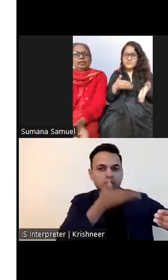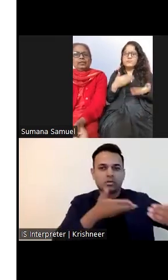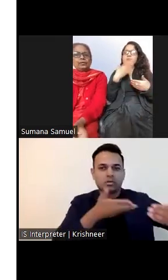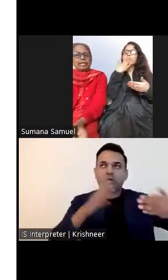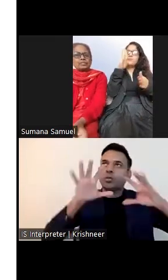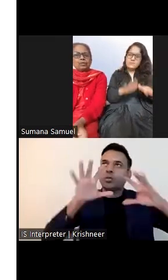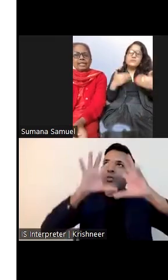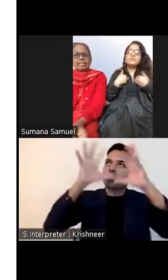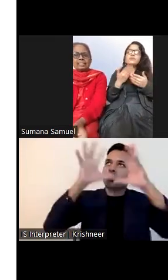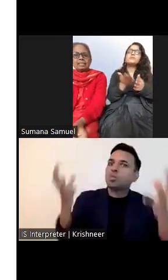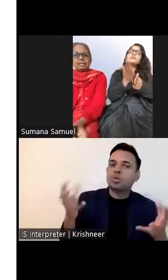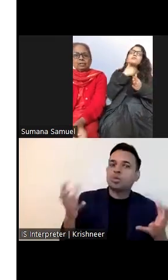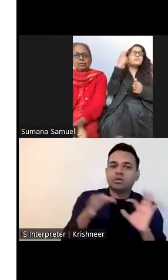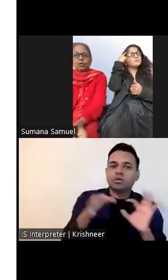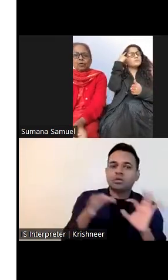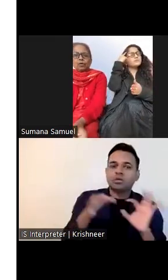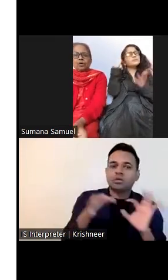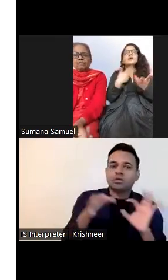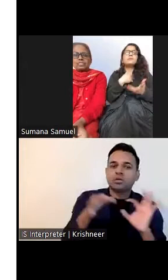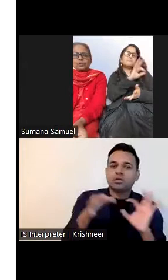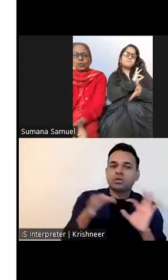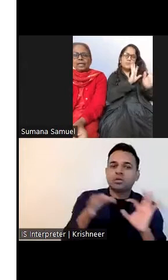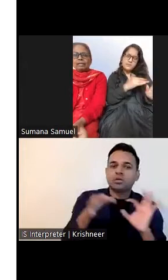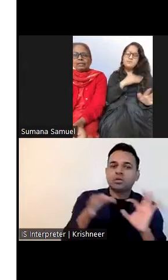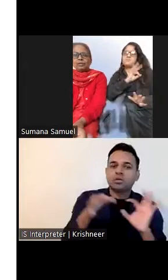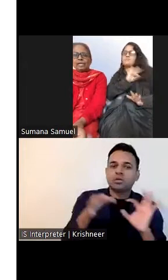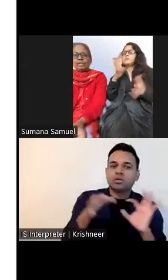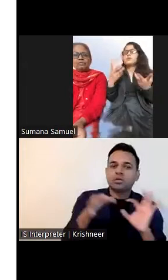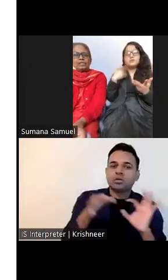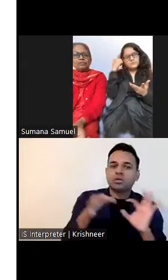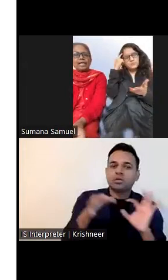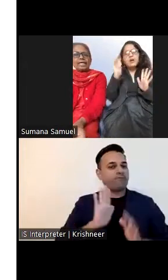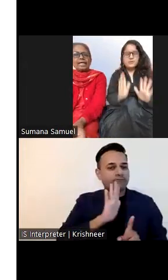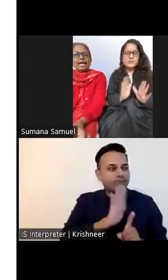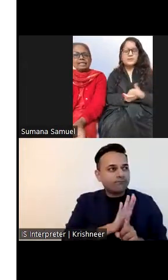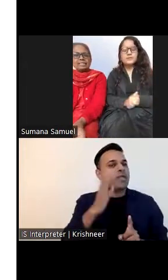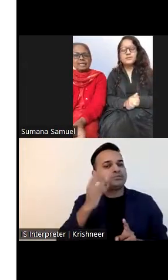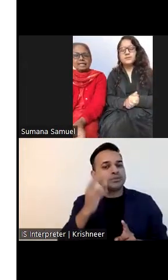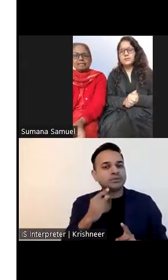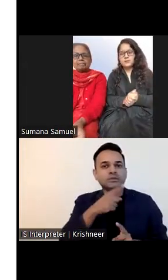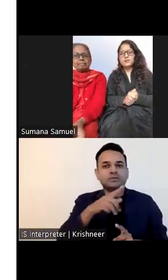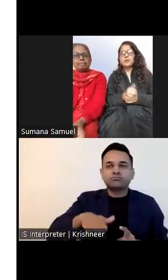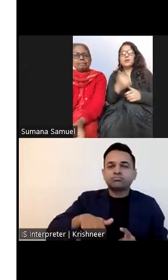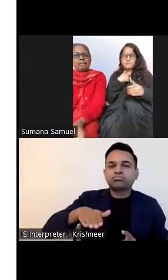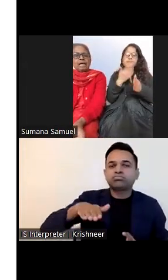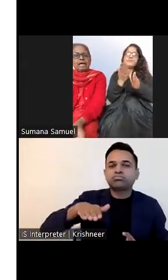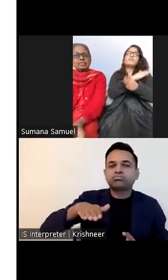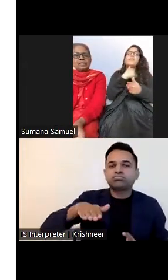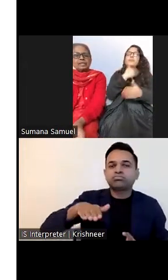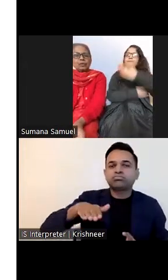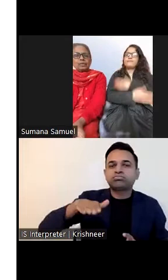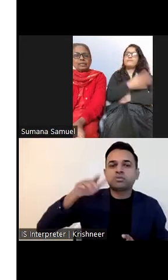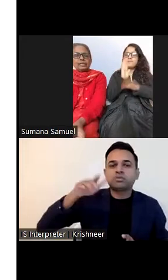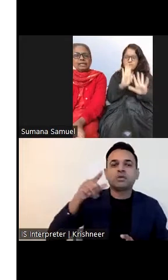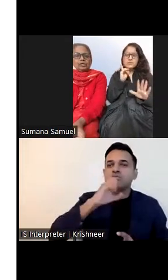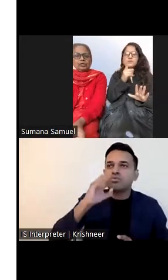During school days, through all your schooling, you learn what you like and dislike. As you